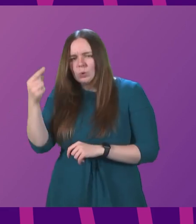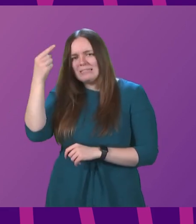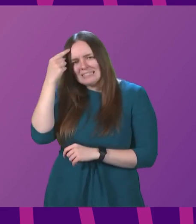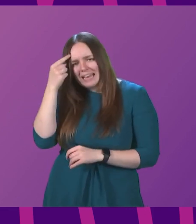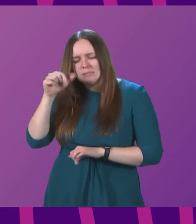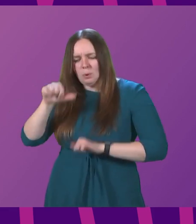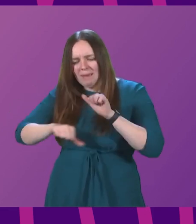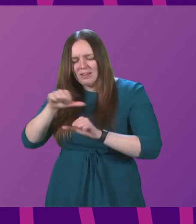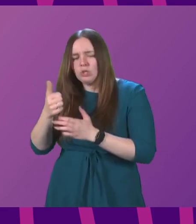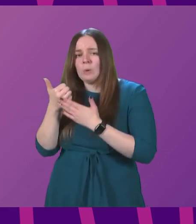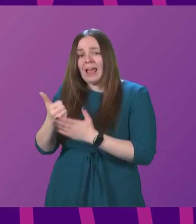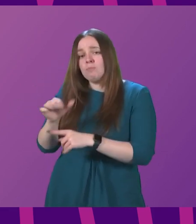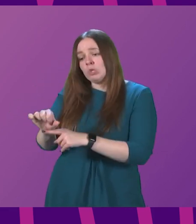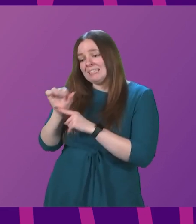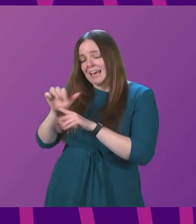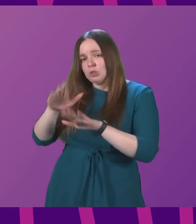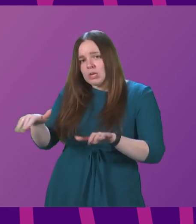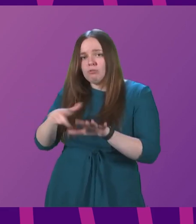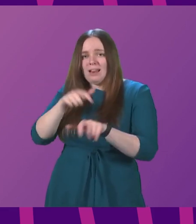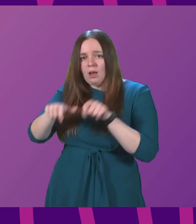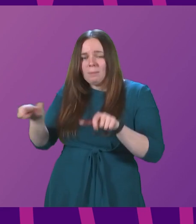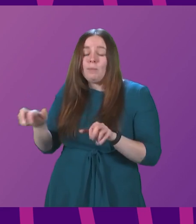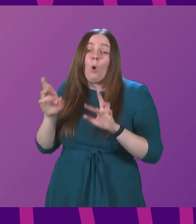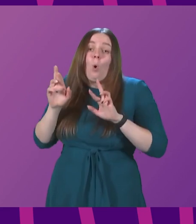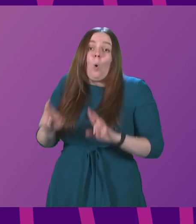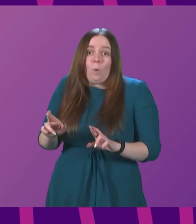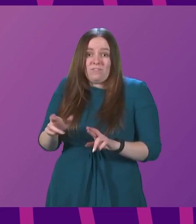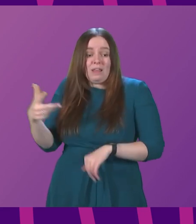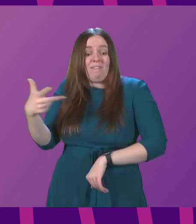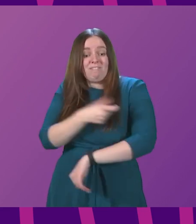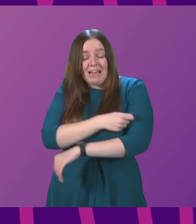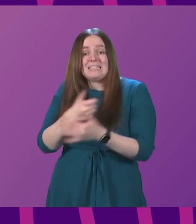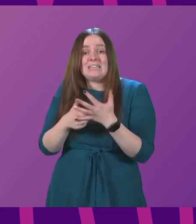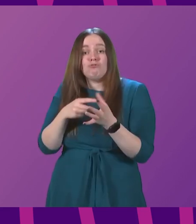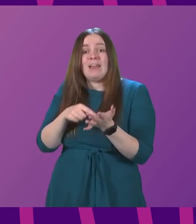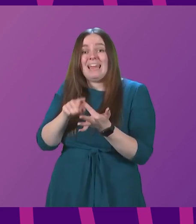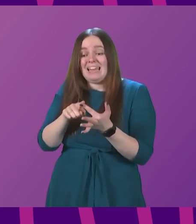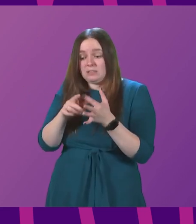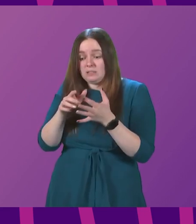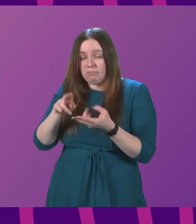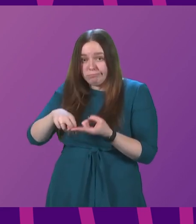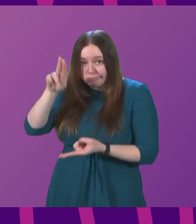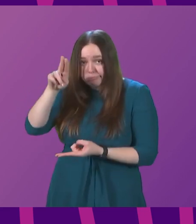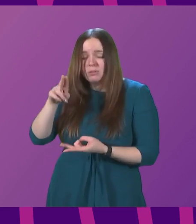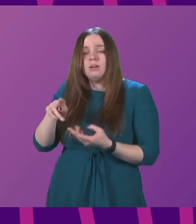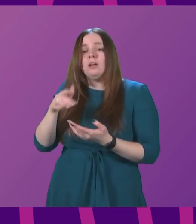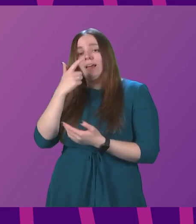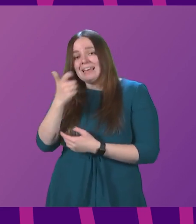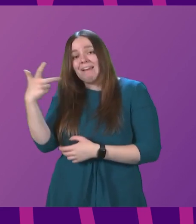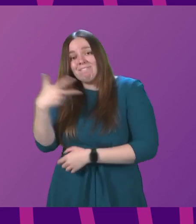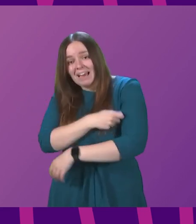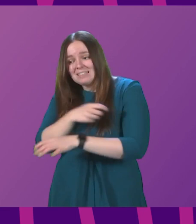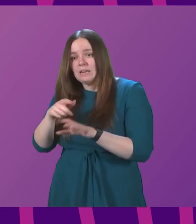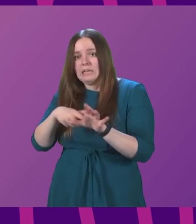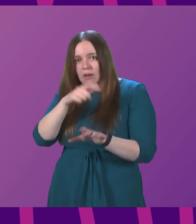measures to help protect children and young people, hopefully while we get vaccination rates higher there and able to vaccinate some